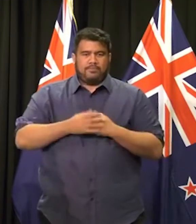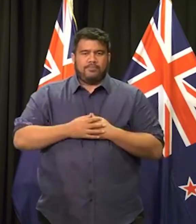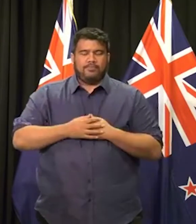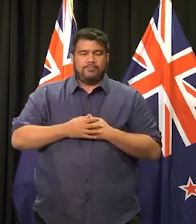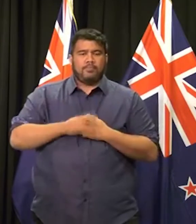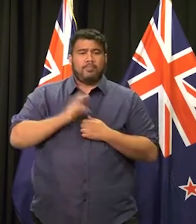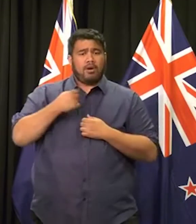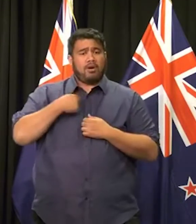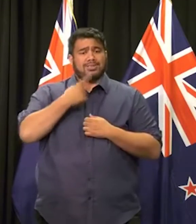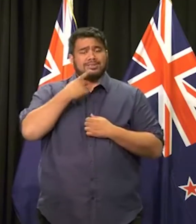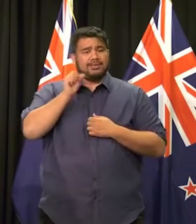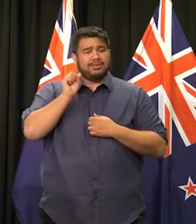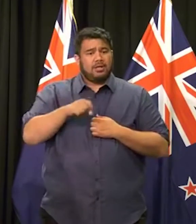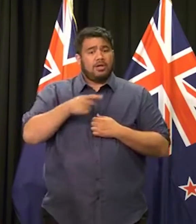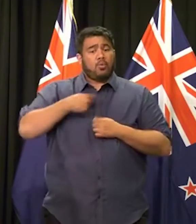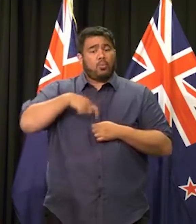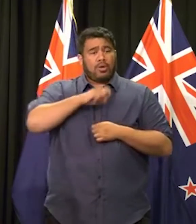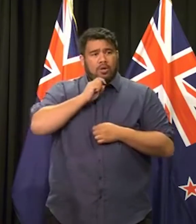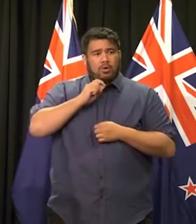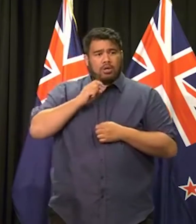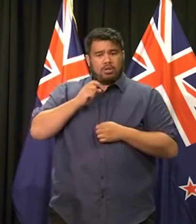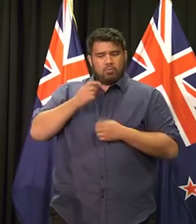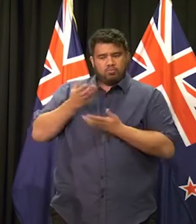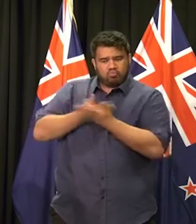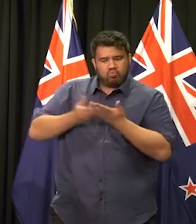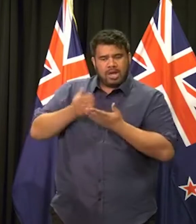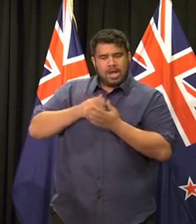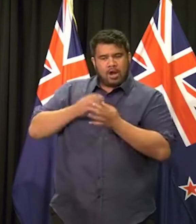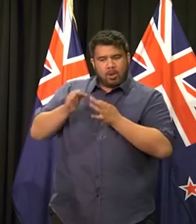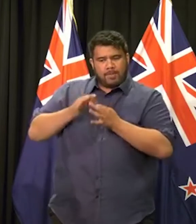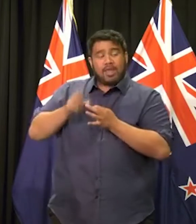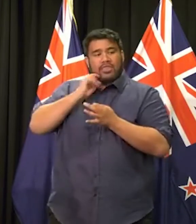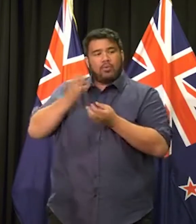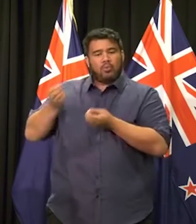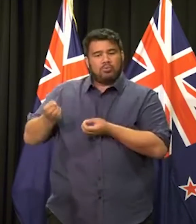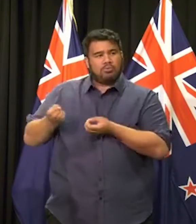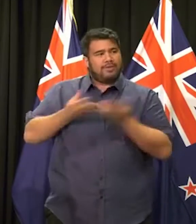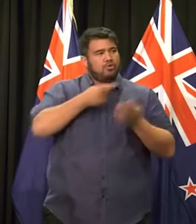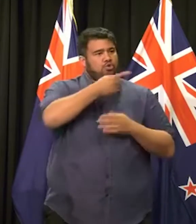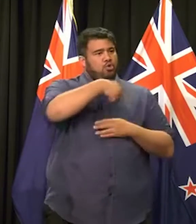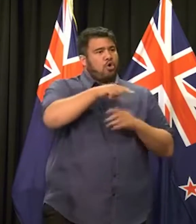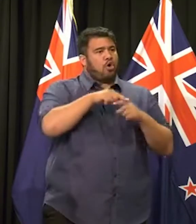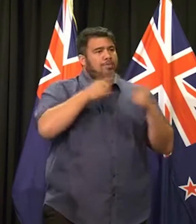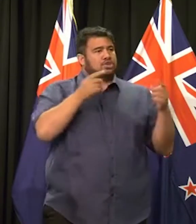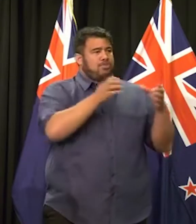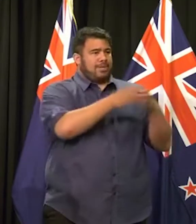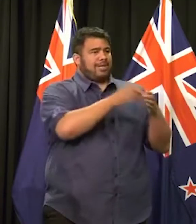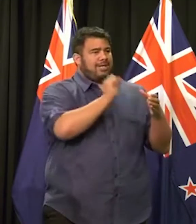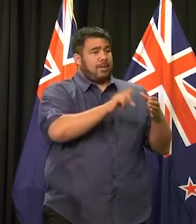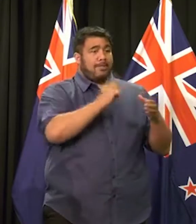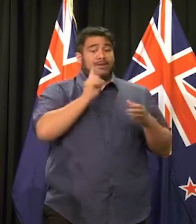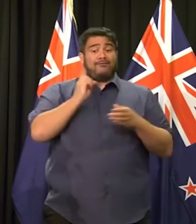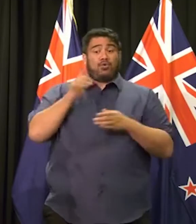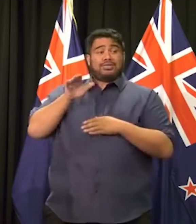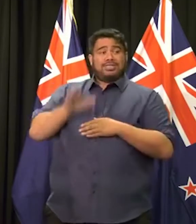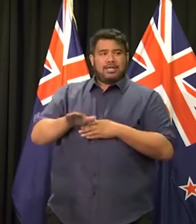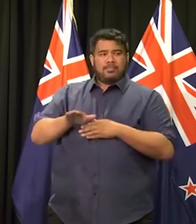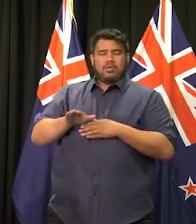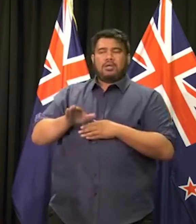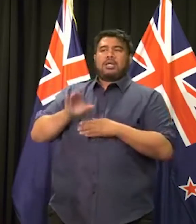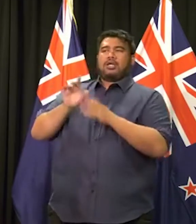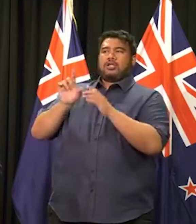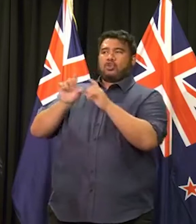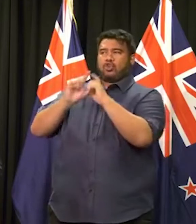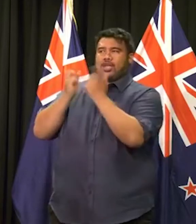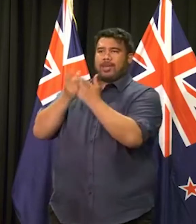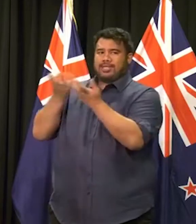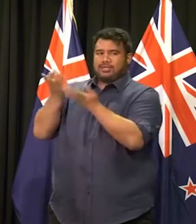state that we would be sharing our plans, uh, directly with the opposition. Uh, but of course my first step is a conversation with Cabinet. Do